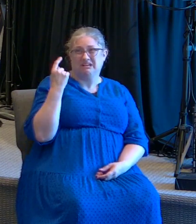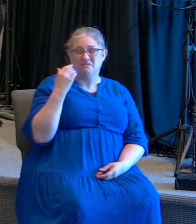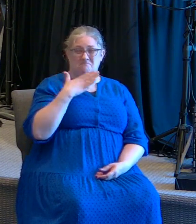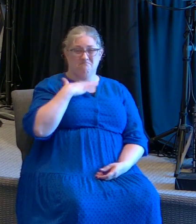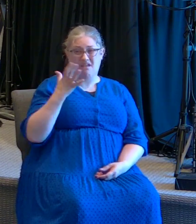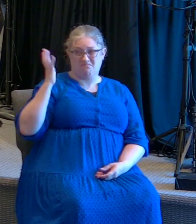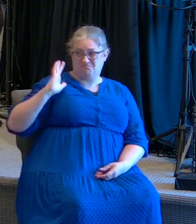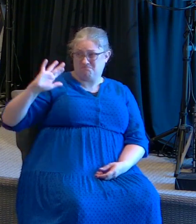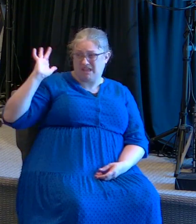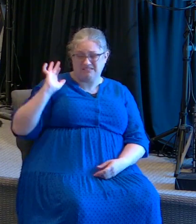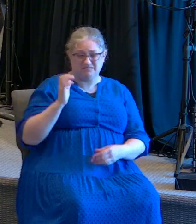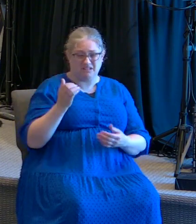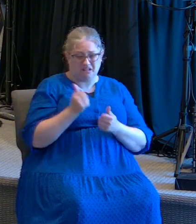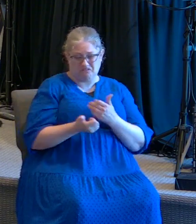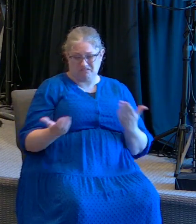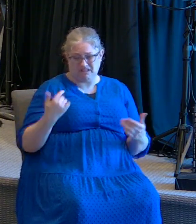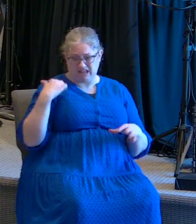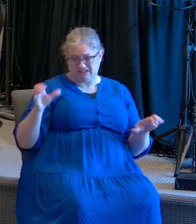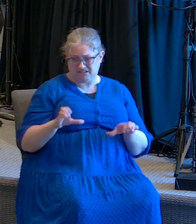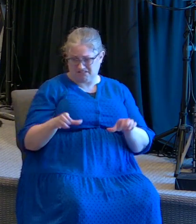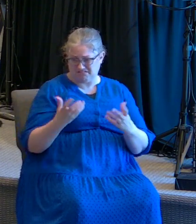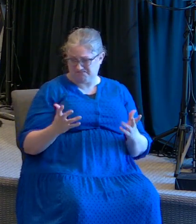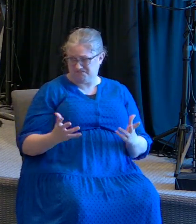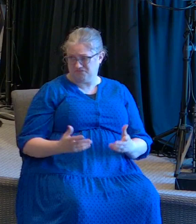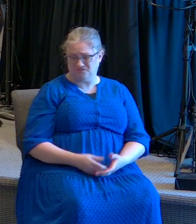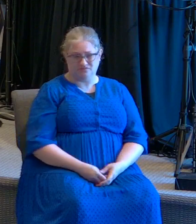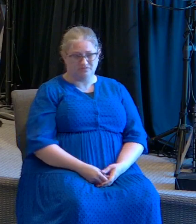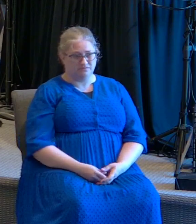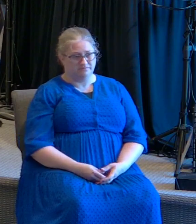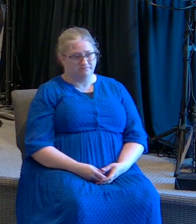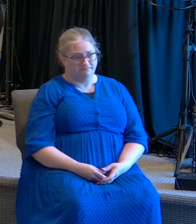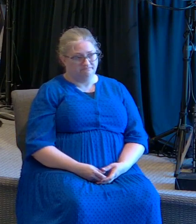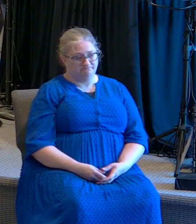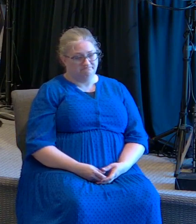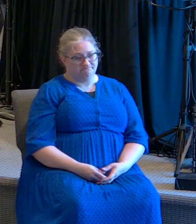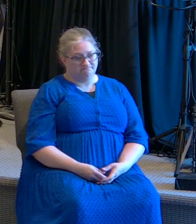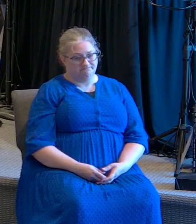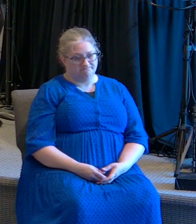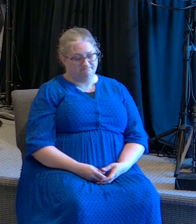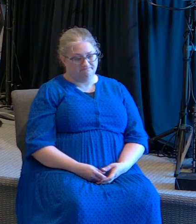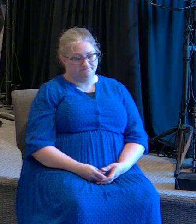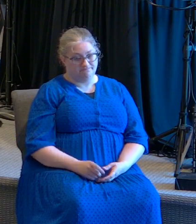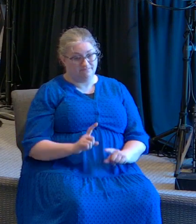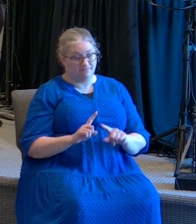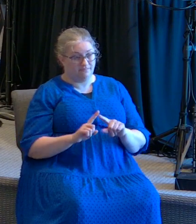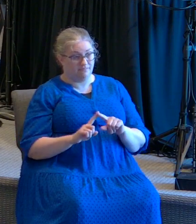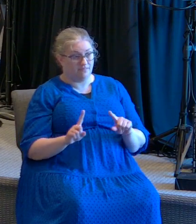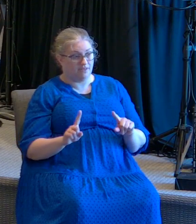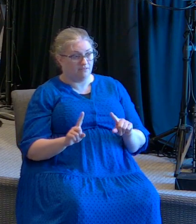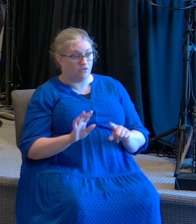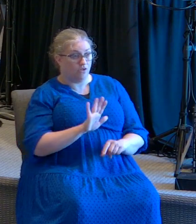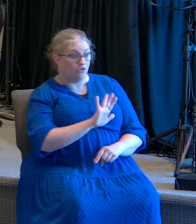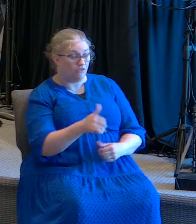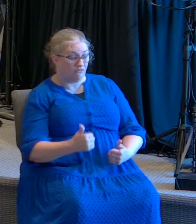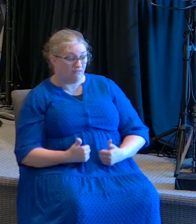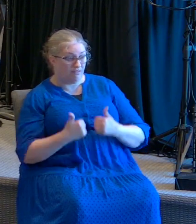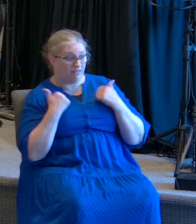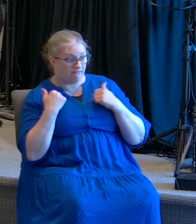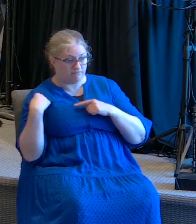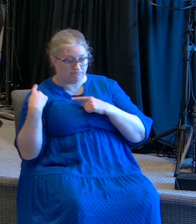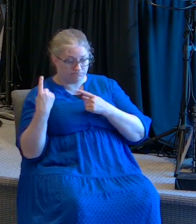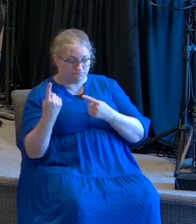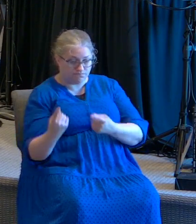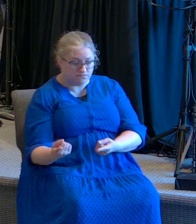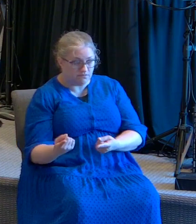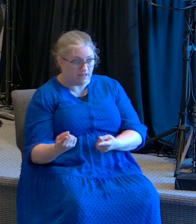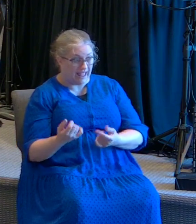dicen, pues yo no sabes lo que yo he hecho, por donde he estado. But your life may have brought you to a point where you